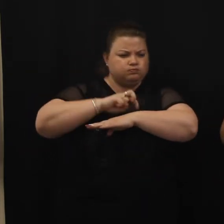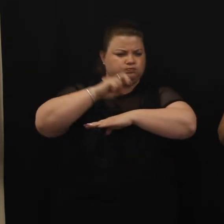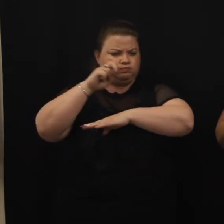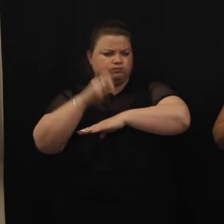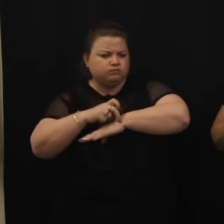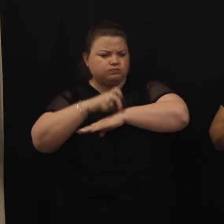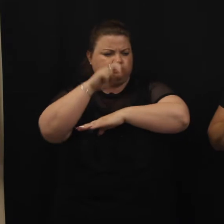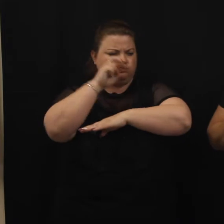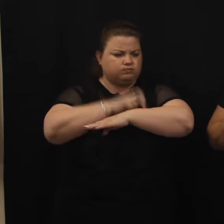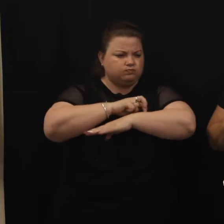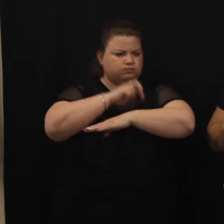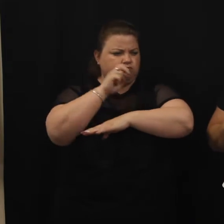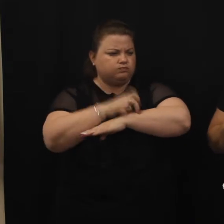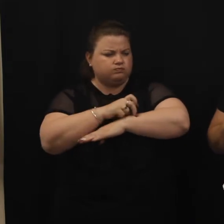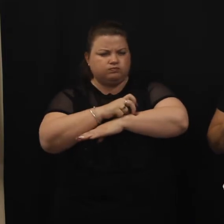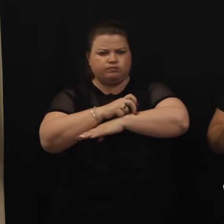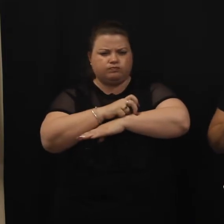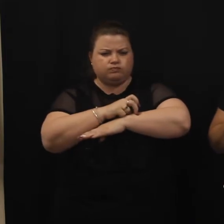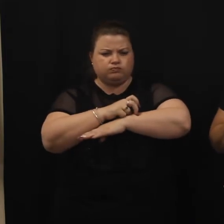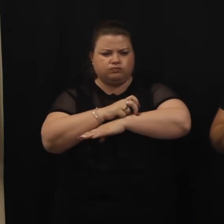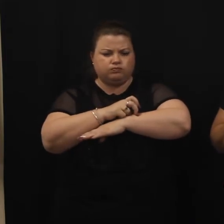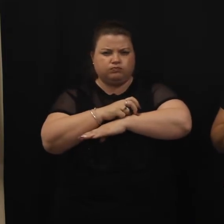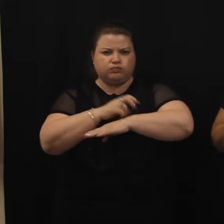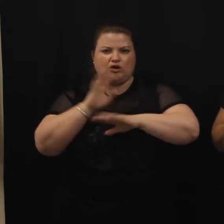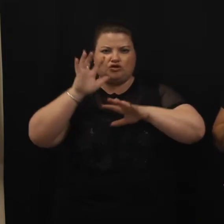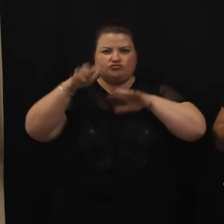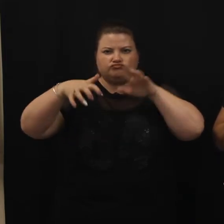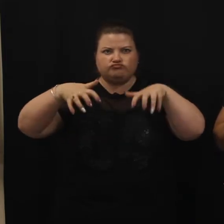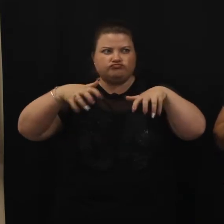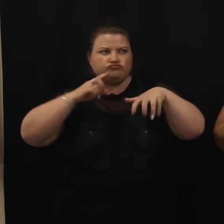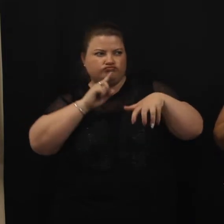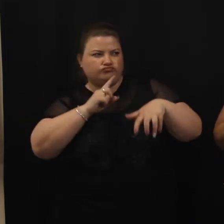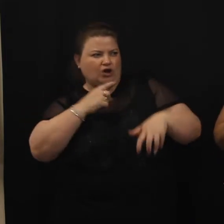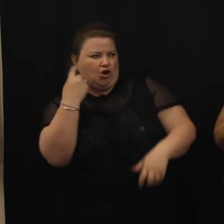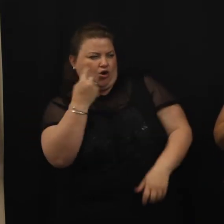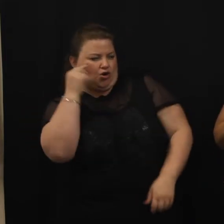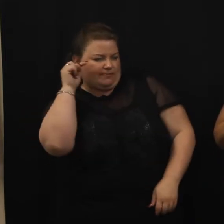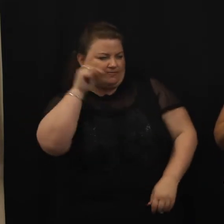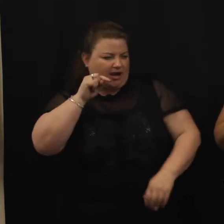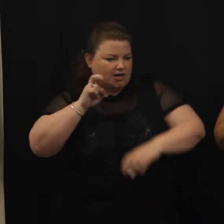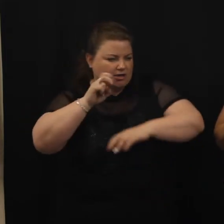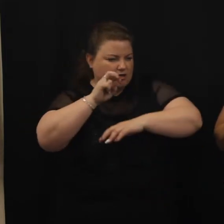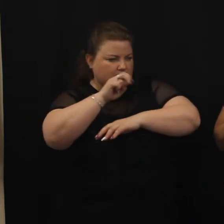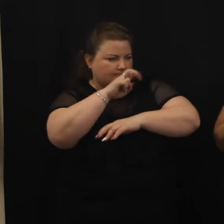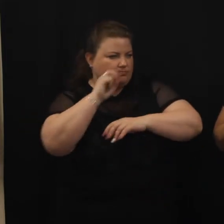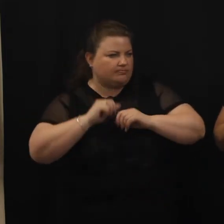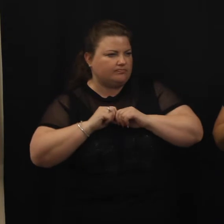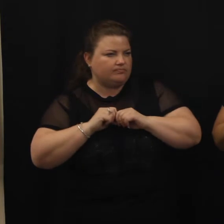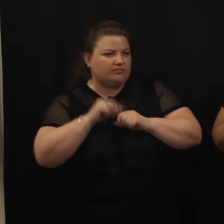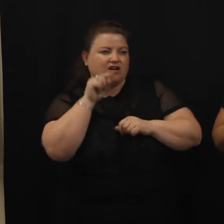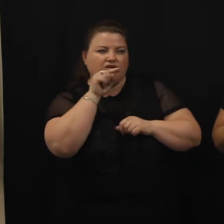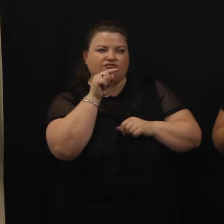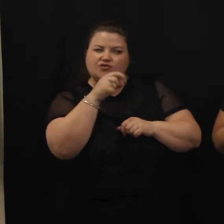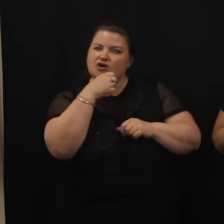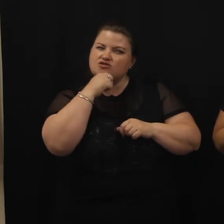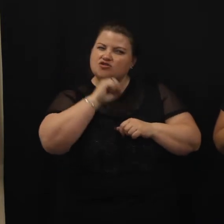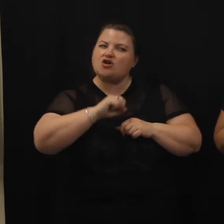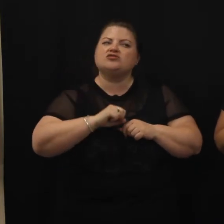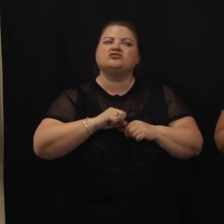trip. Who's that trip trapping across my bridge? If you are a goat, I'll eat you on toast